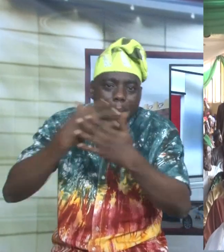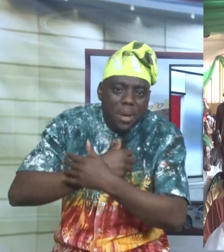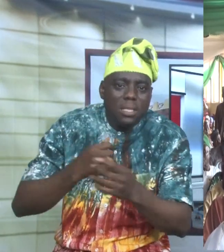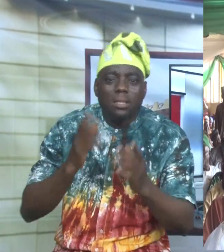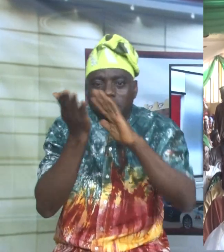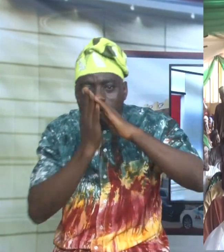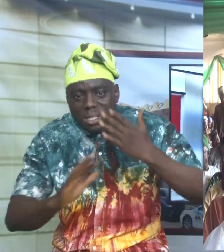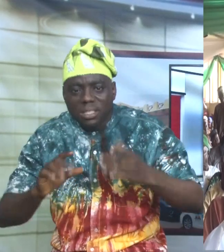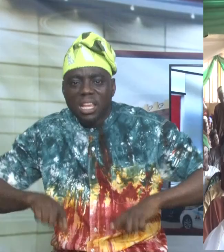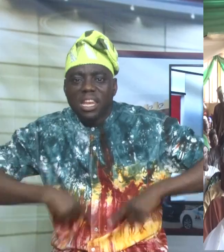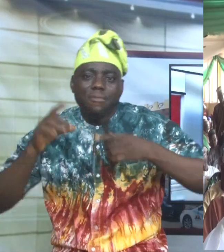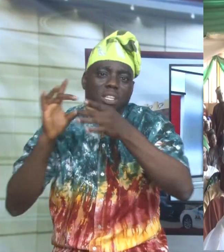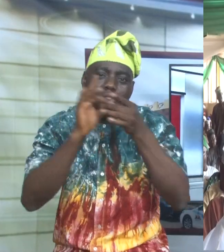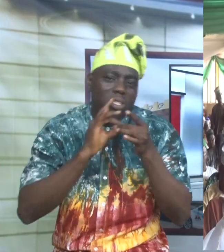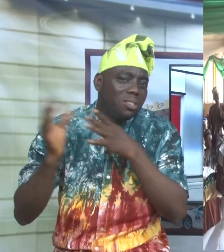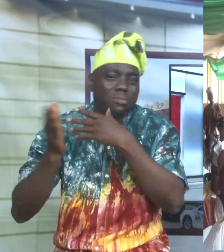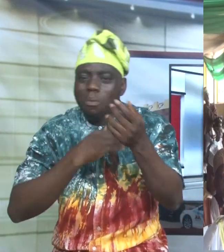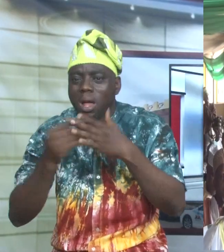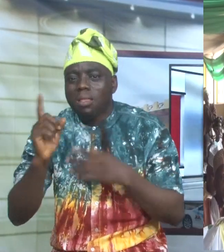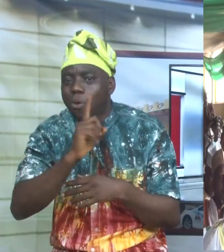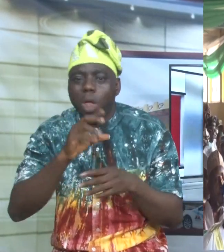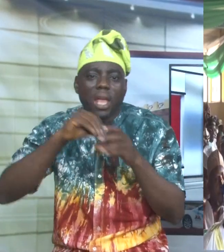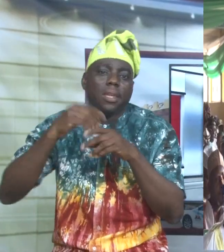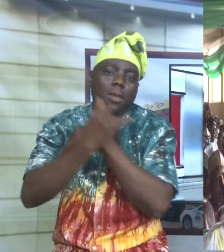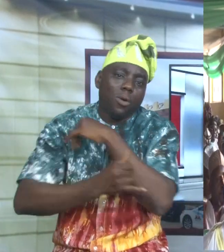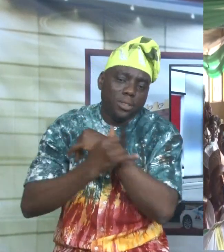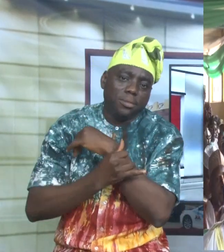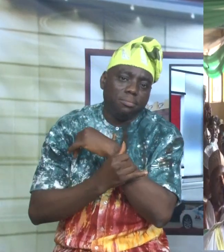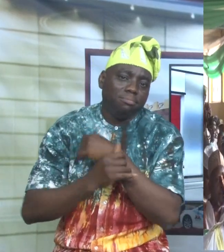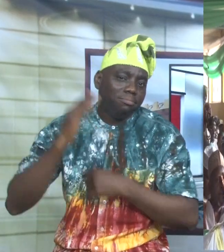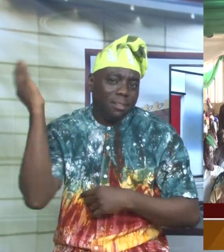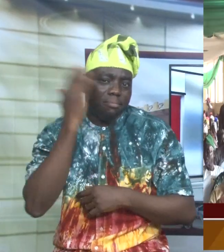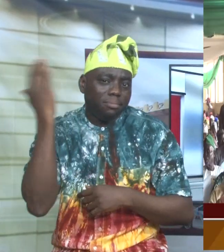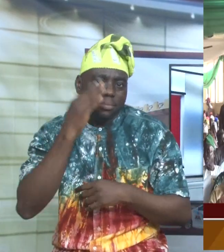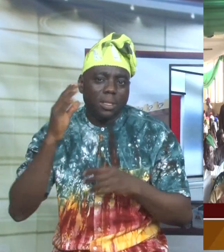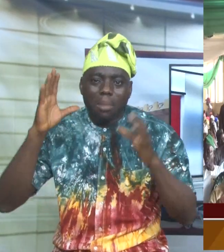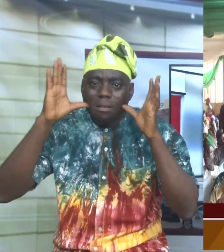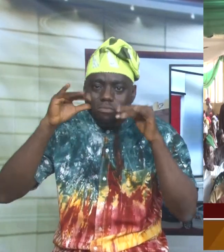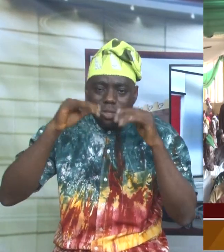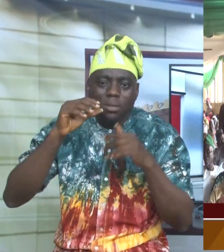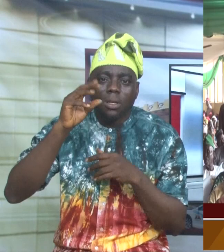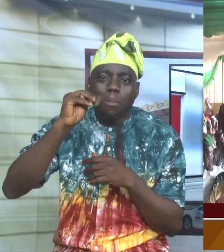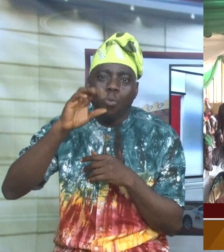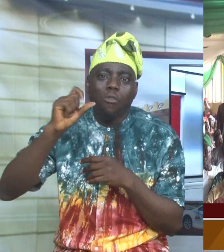live in unity wherever they are in the country. Salmon, delivered by Mufasir of Egbanland and Laji